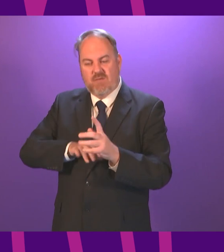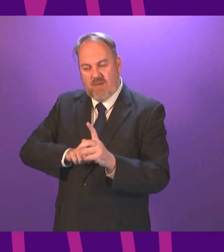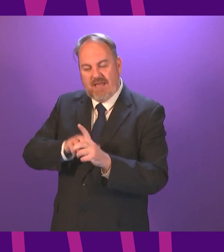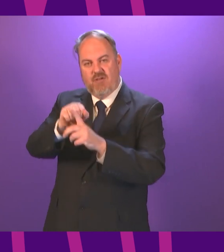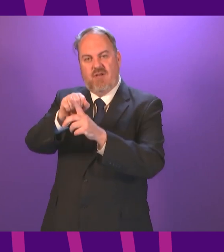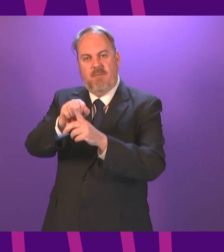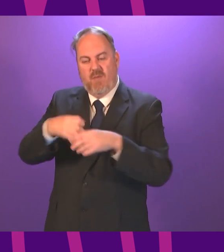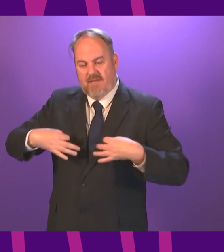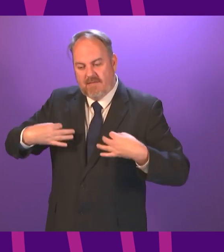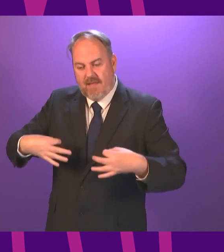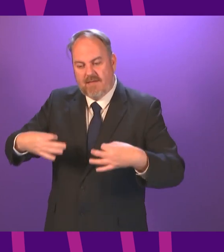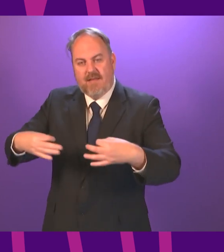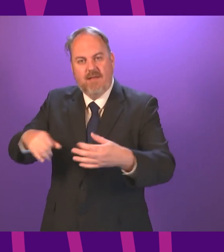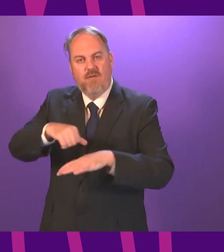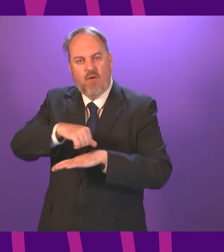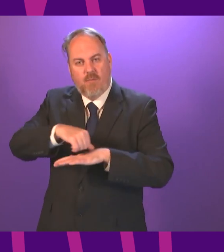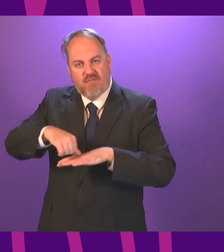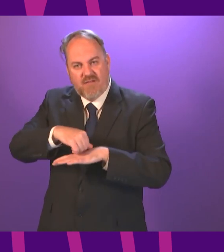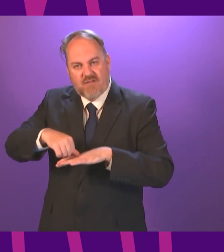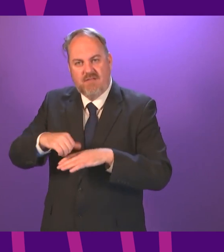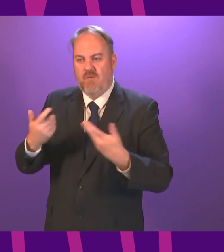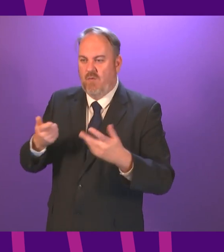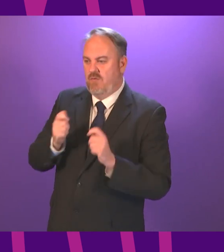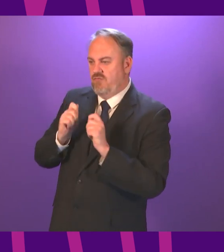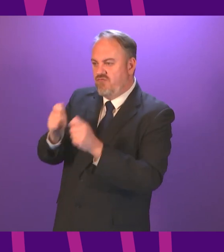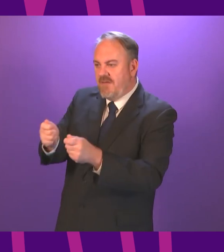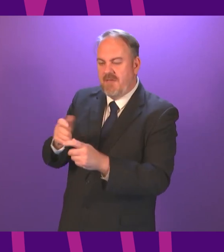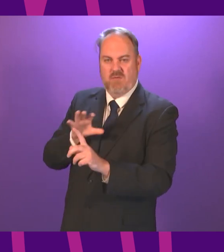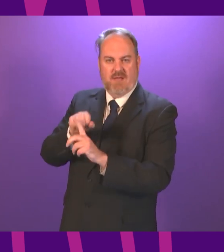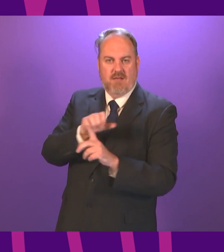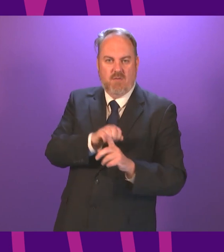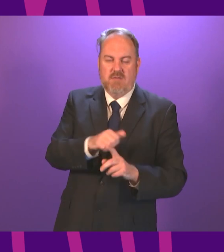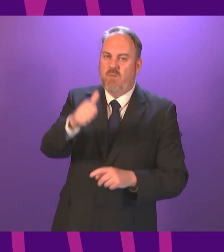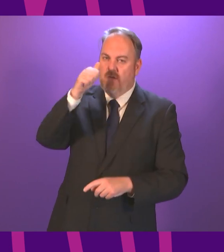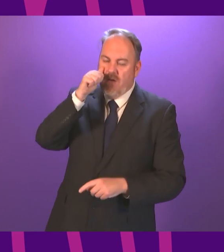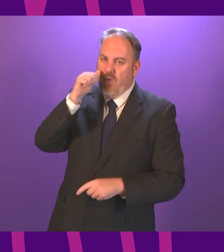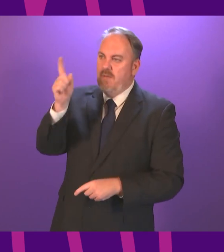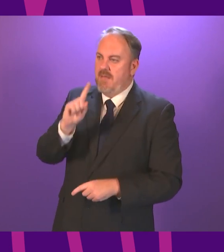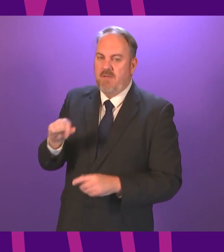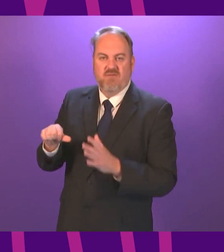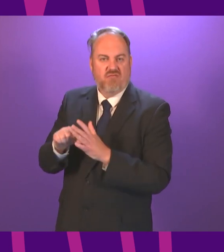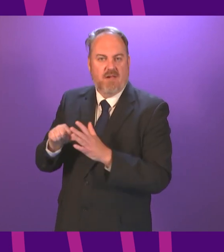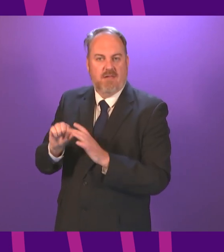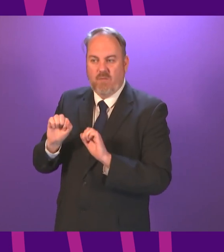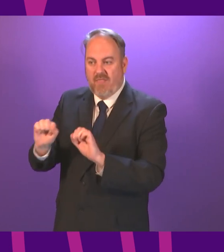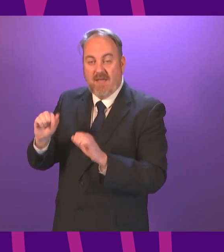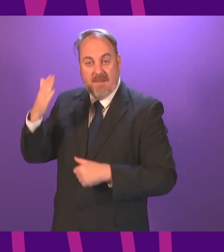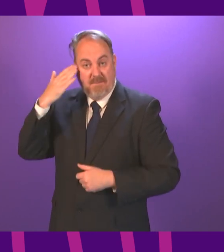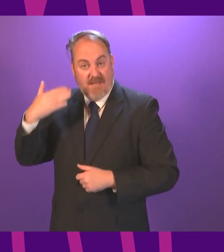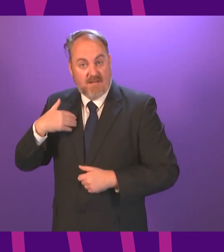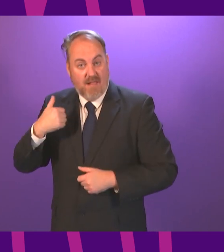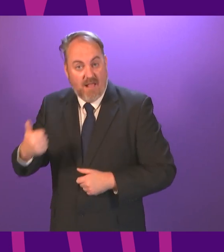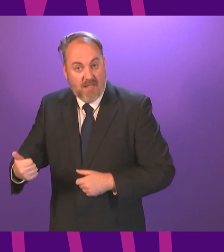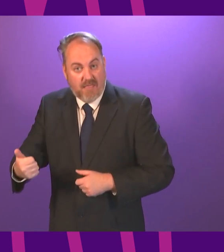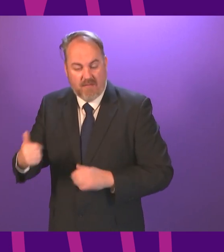time and services that will be required to support people who have suffered a deterioration in the mental health during lockdown will